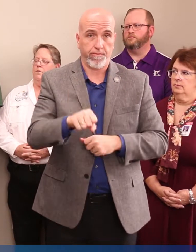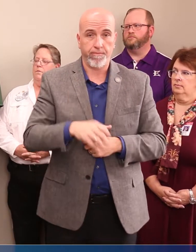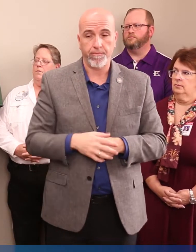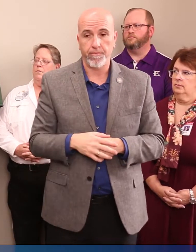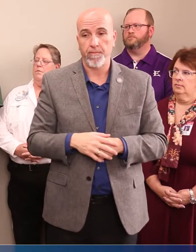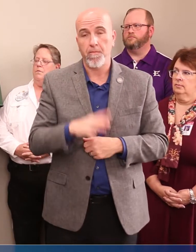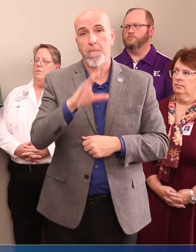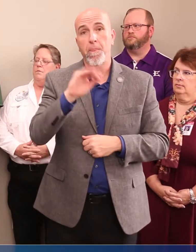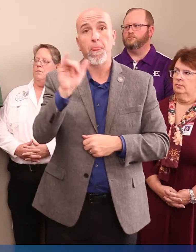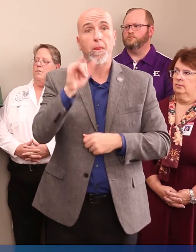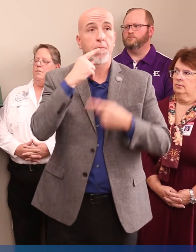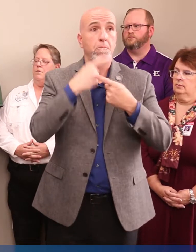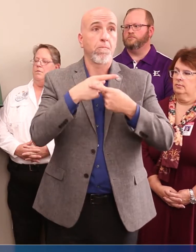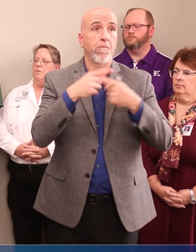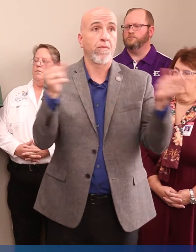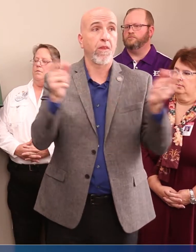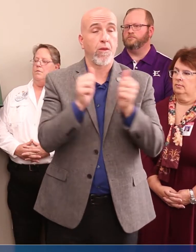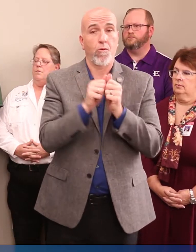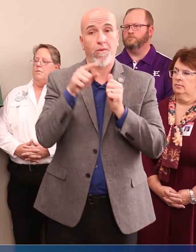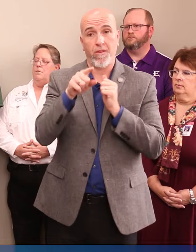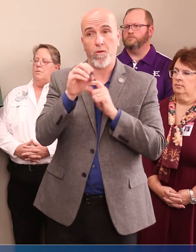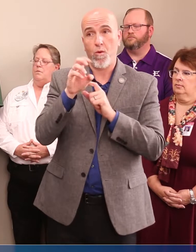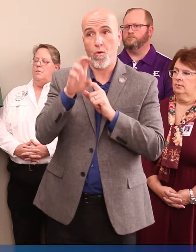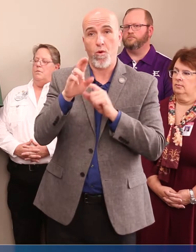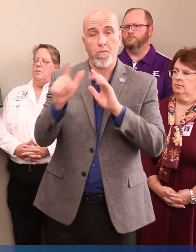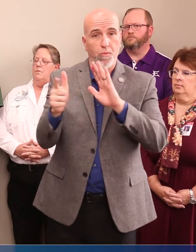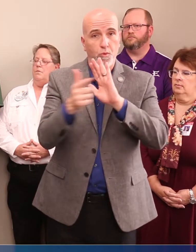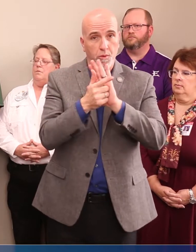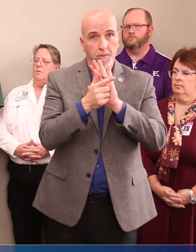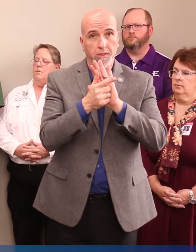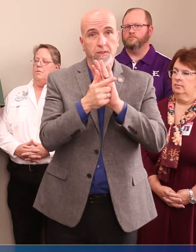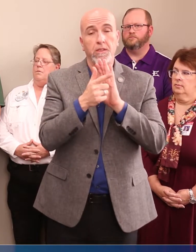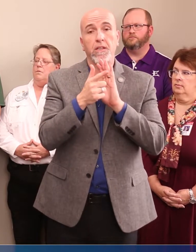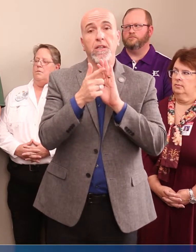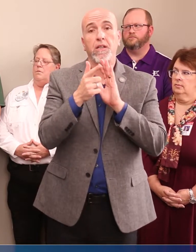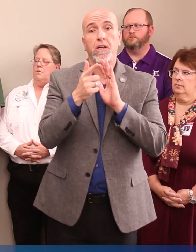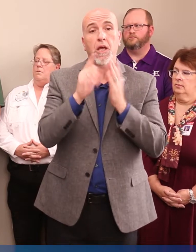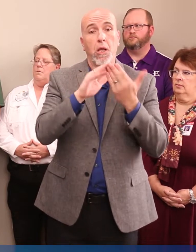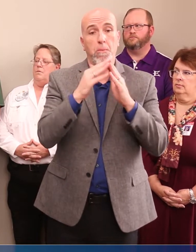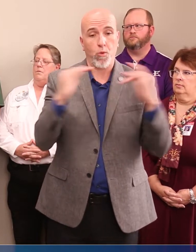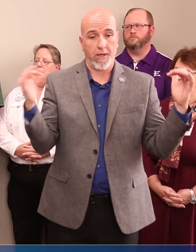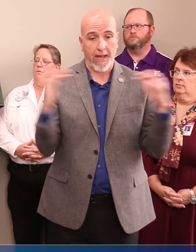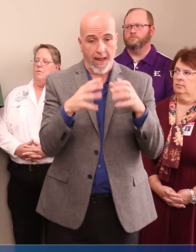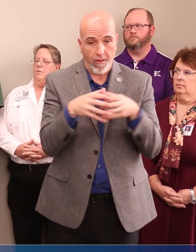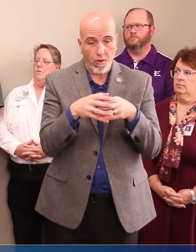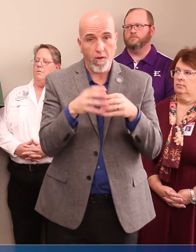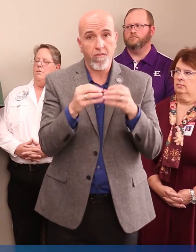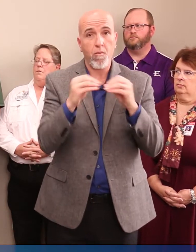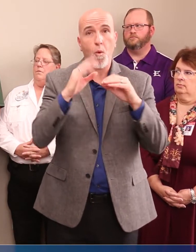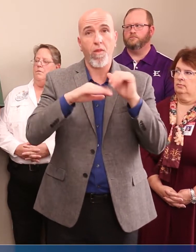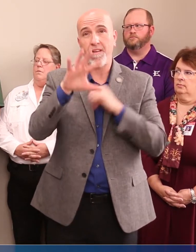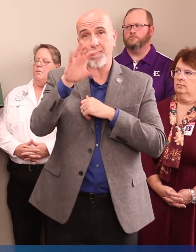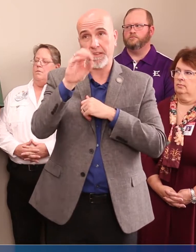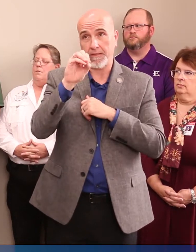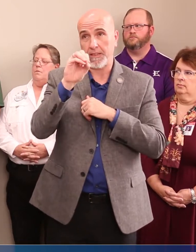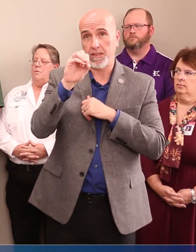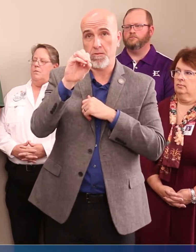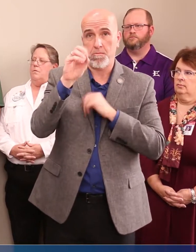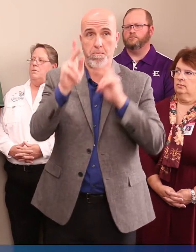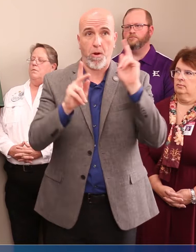Be it also proclaimed that under this order prohibit that this order prohibits community gatherings of more than 50